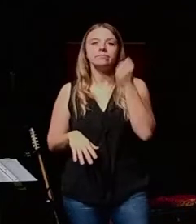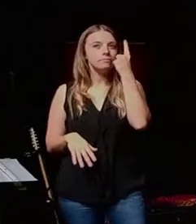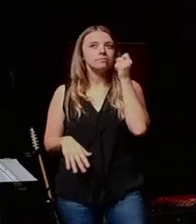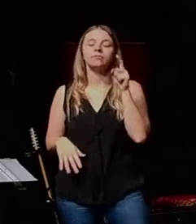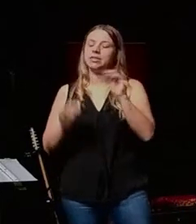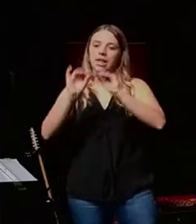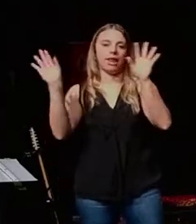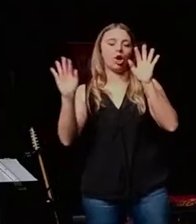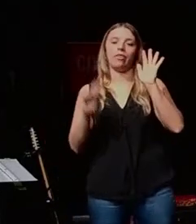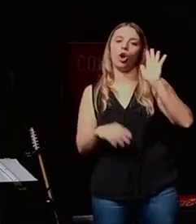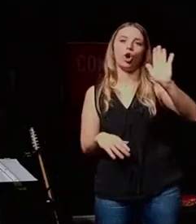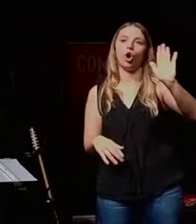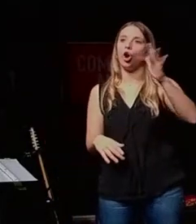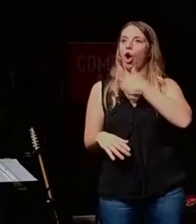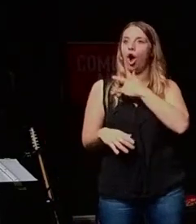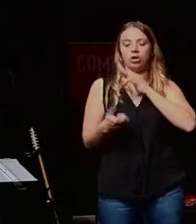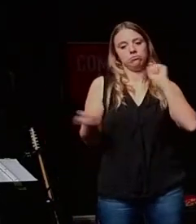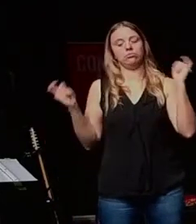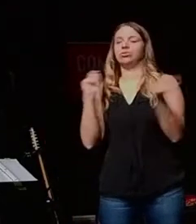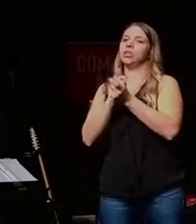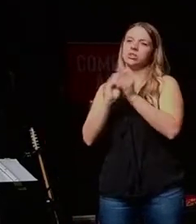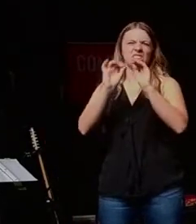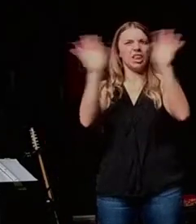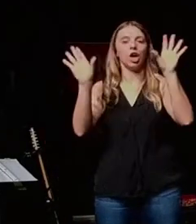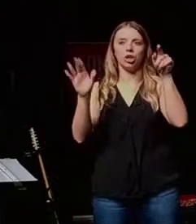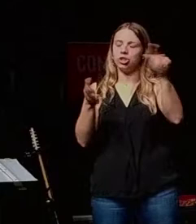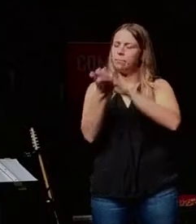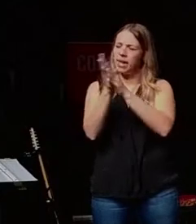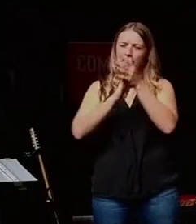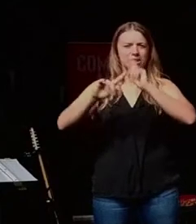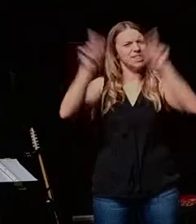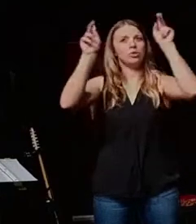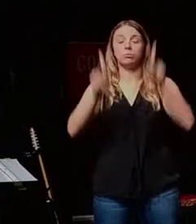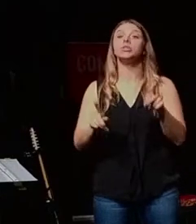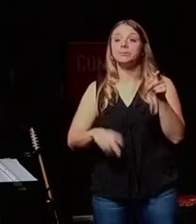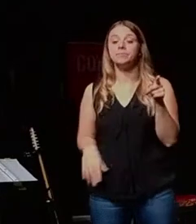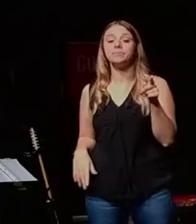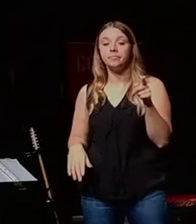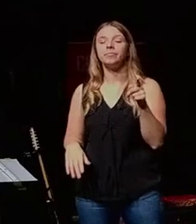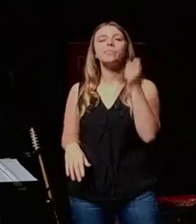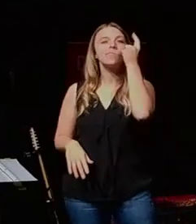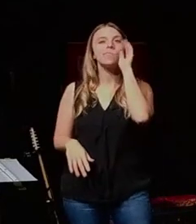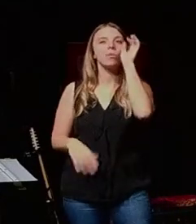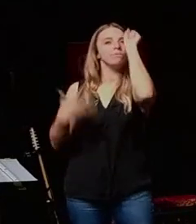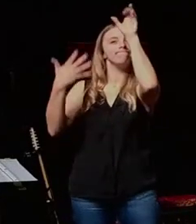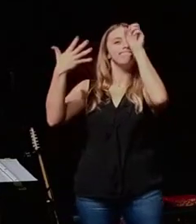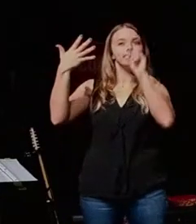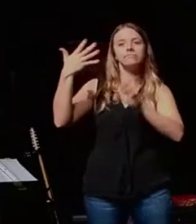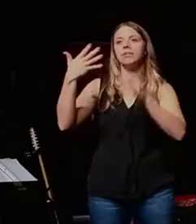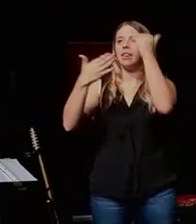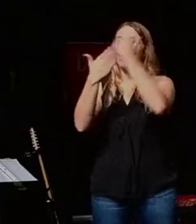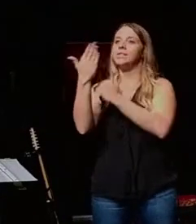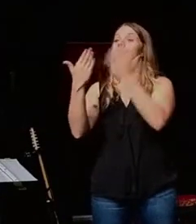her heart turned. And she became a very different person. Now, I'm give you a list of reasons why